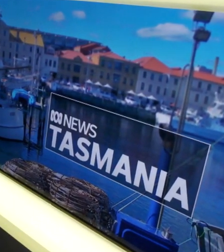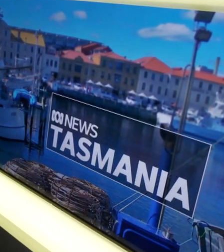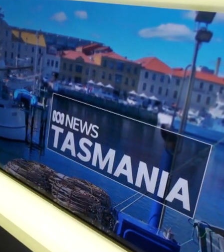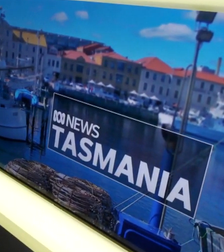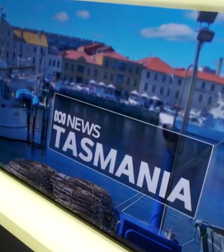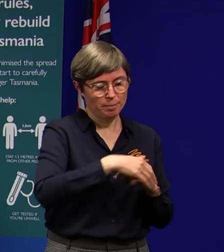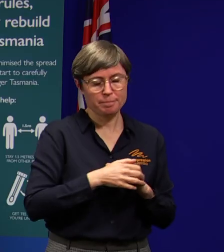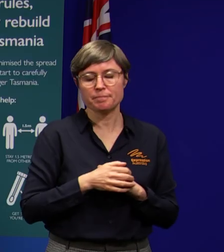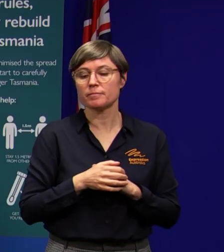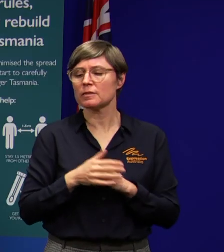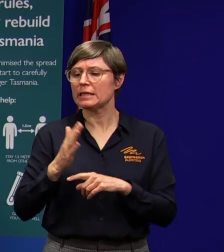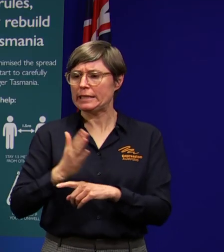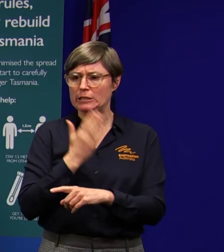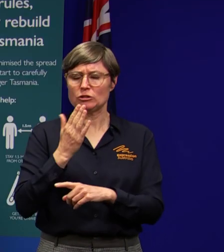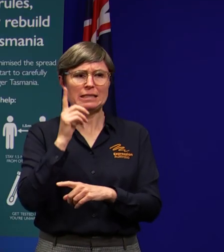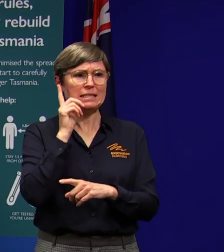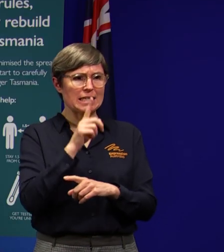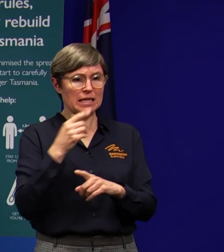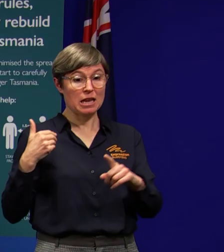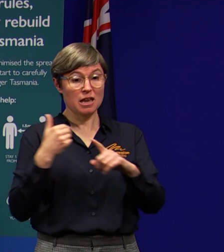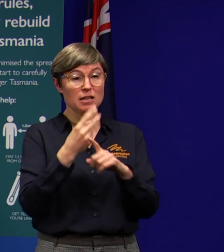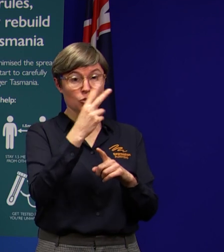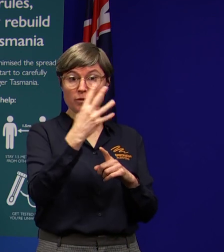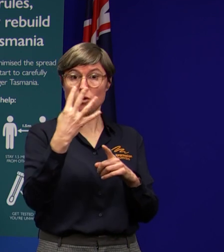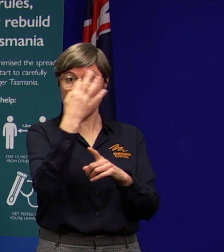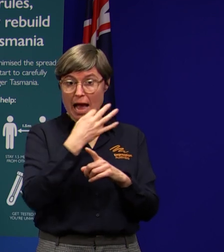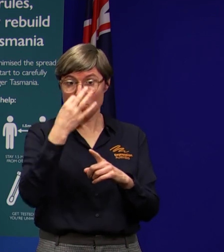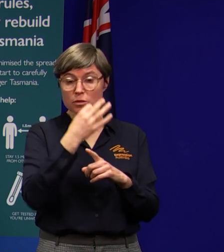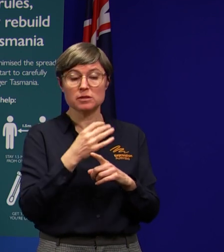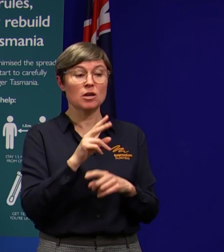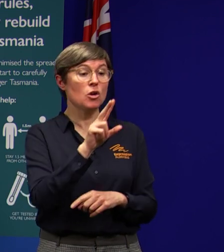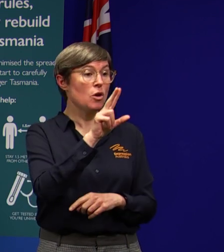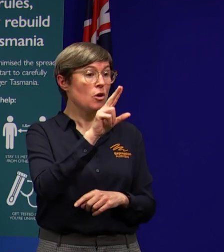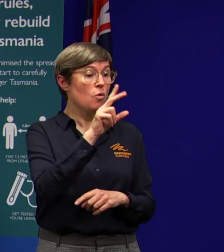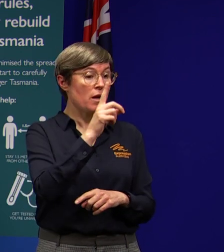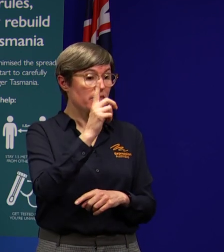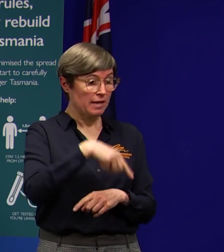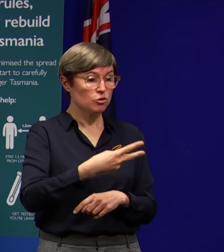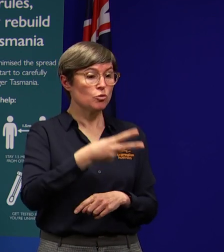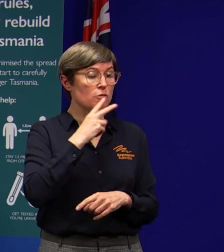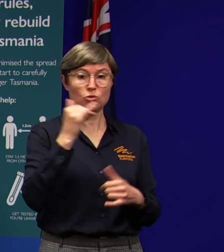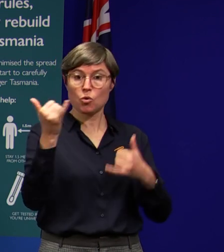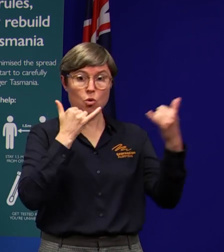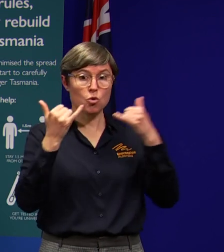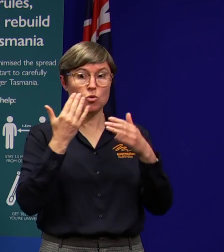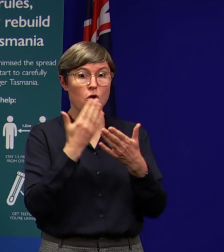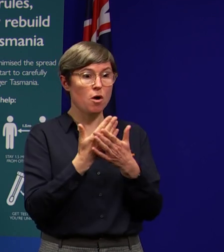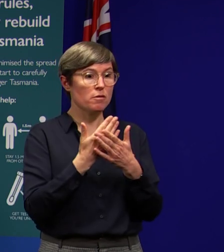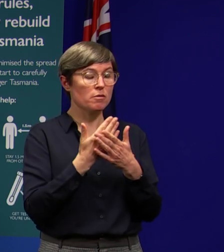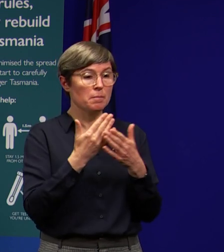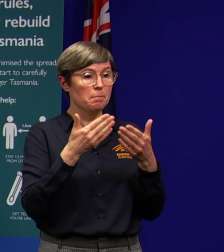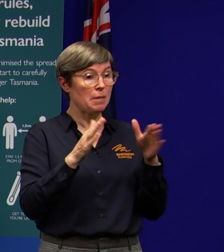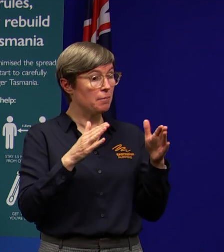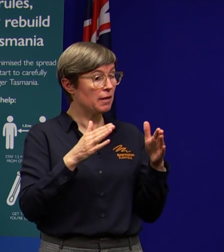Darren Hine. Yesterday in the last 24 hours we had 1200 calls to the public hotline, the